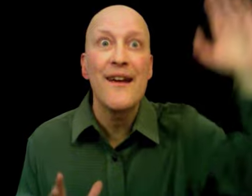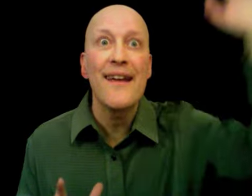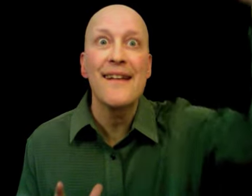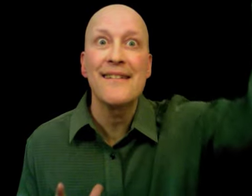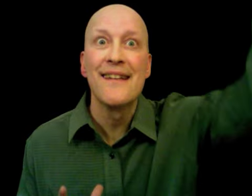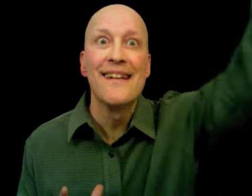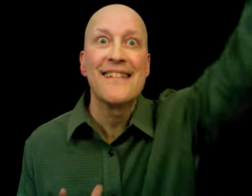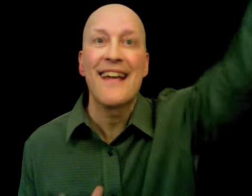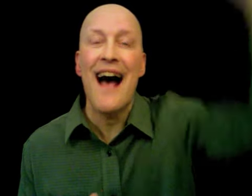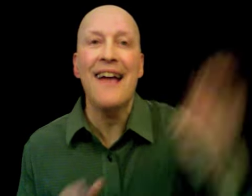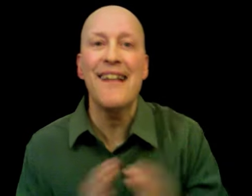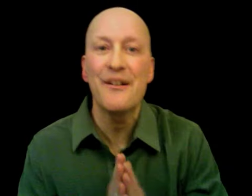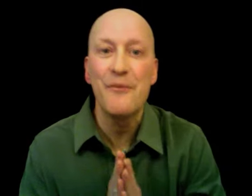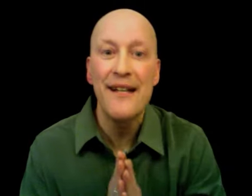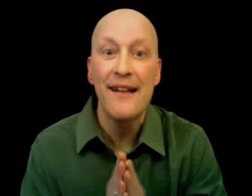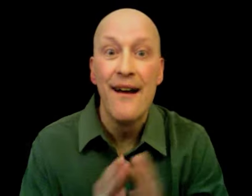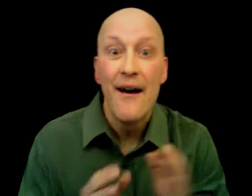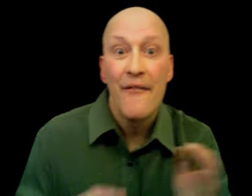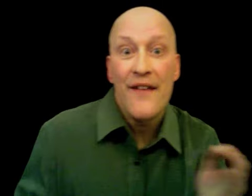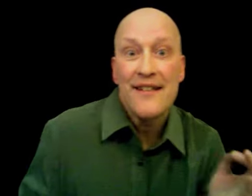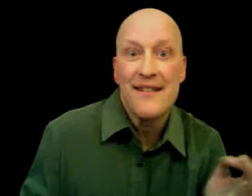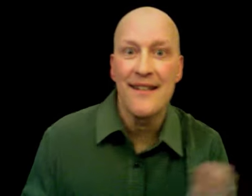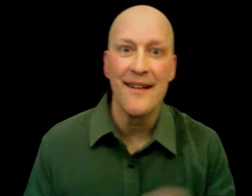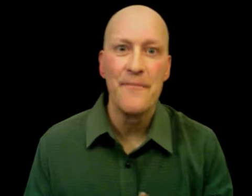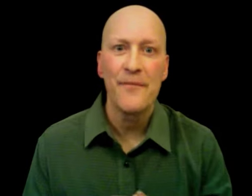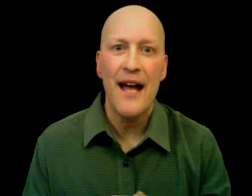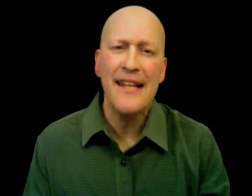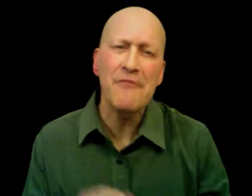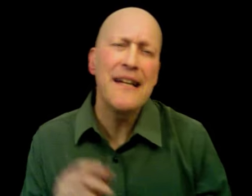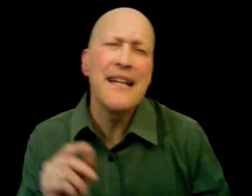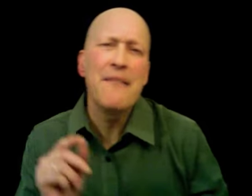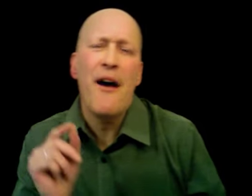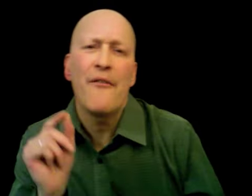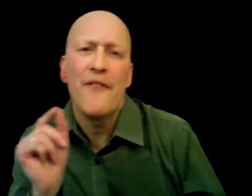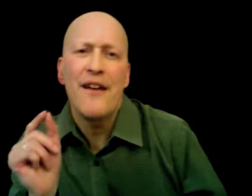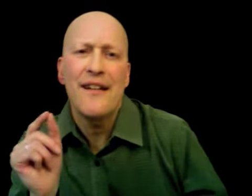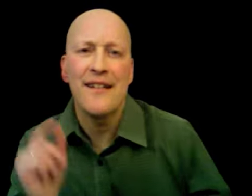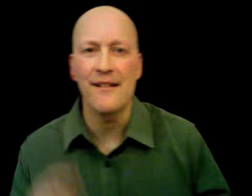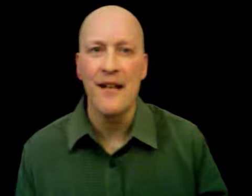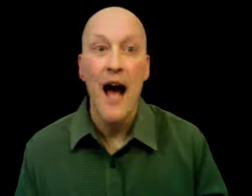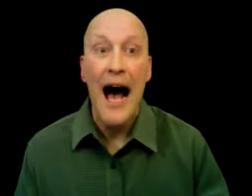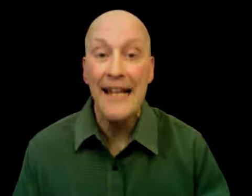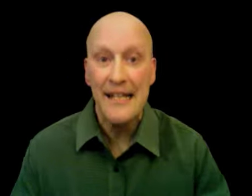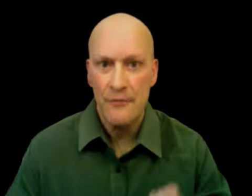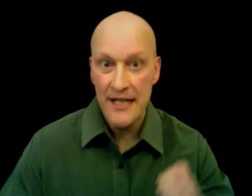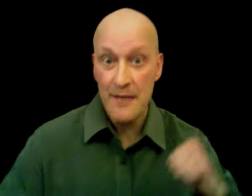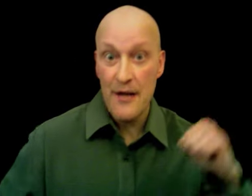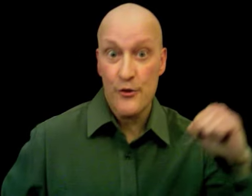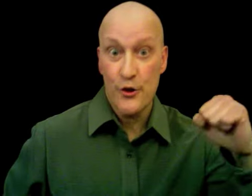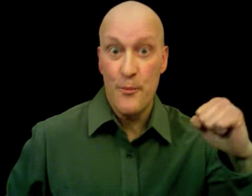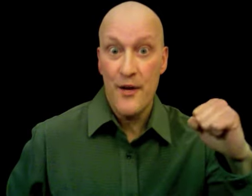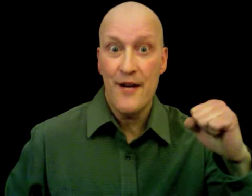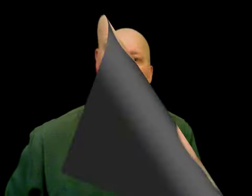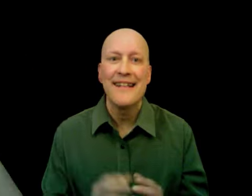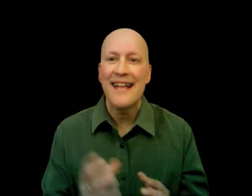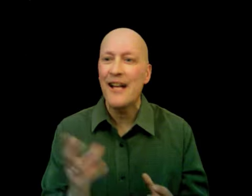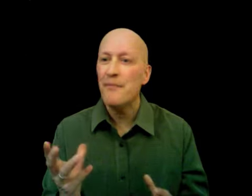hands and say, I like reading fantasy. I like reading about fairy tales. I like reading about superheroes. They tell me